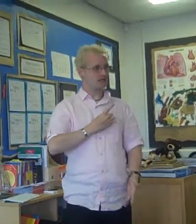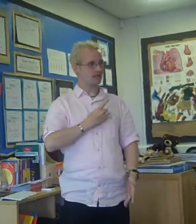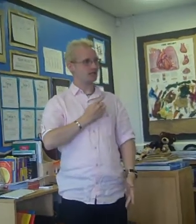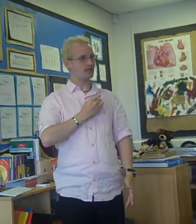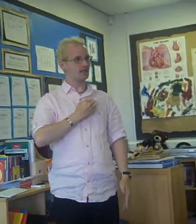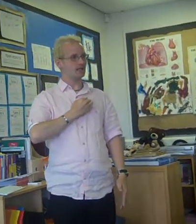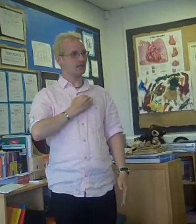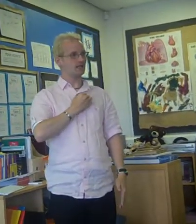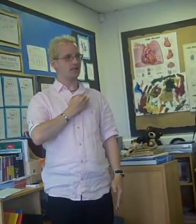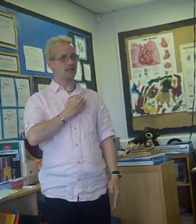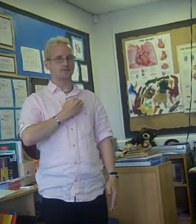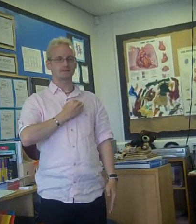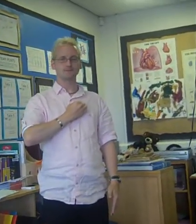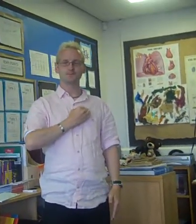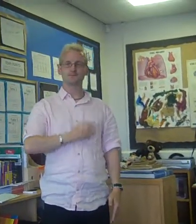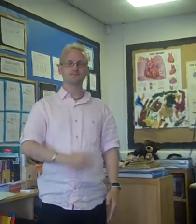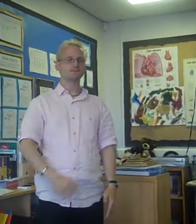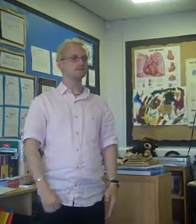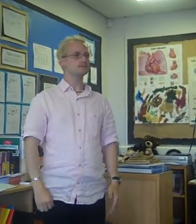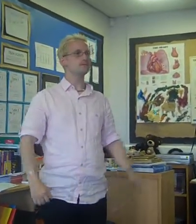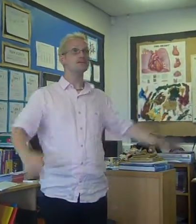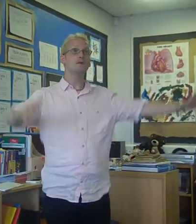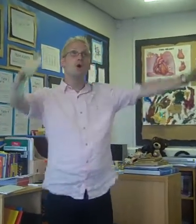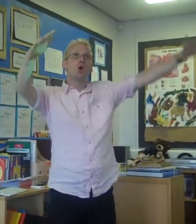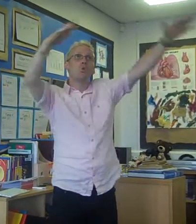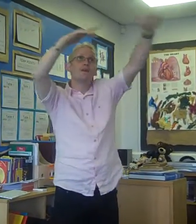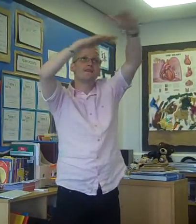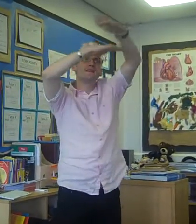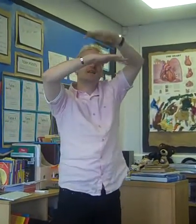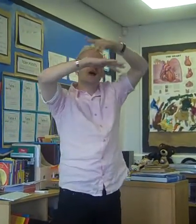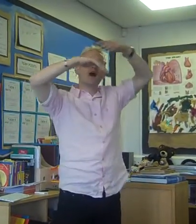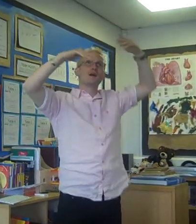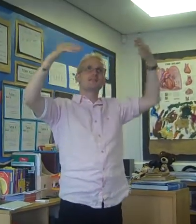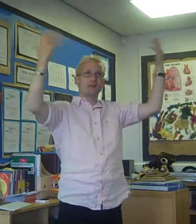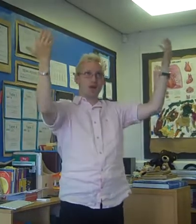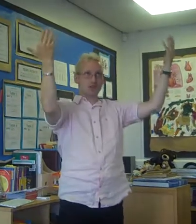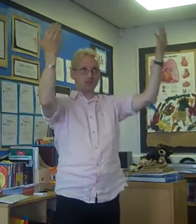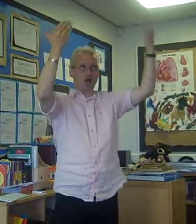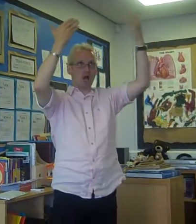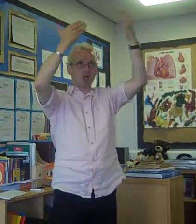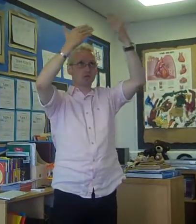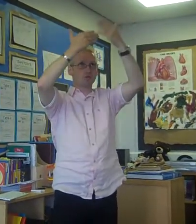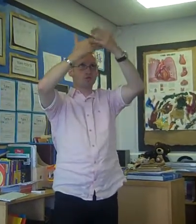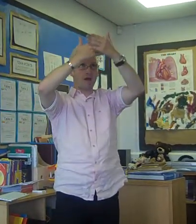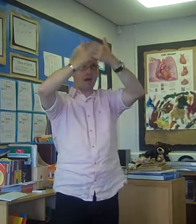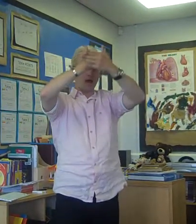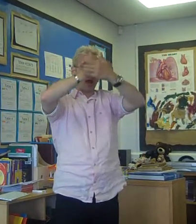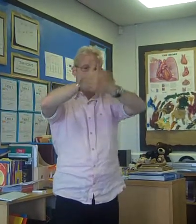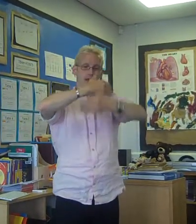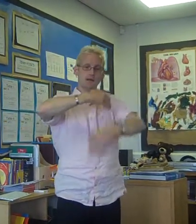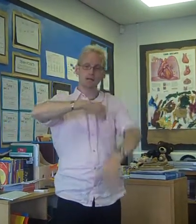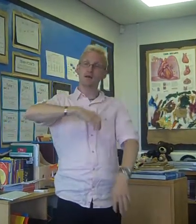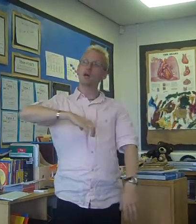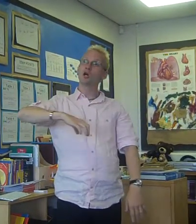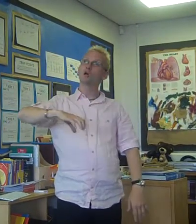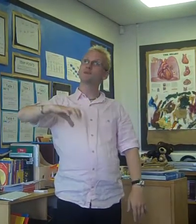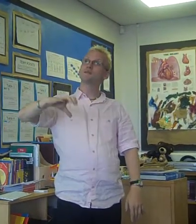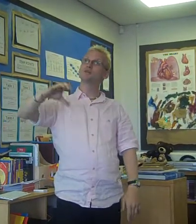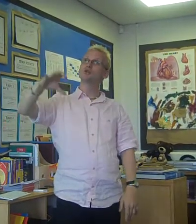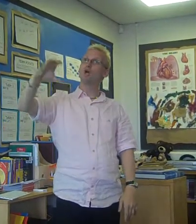Thee. When the skies are dark and gray, we still